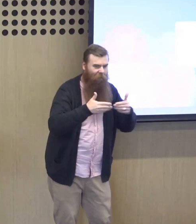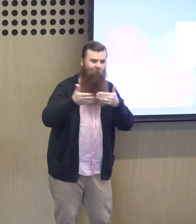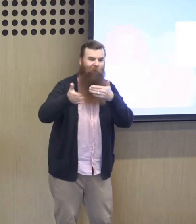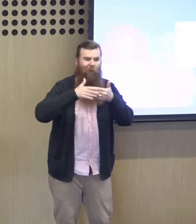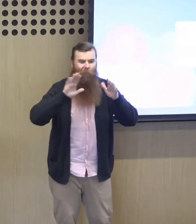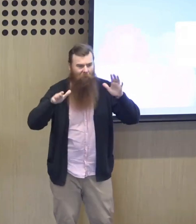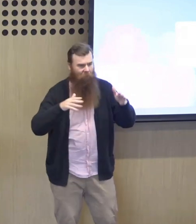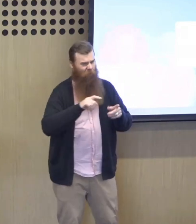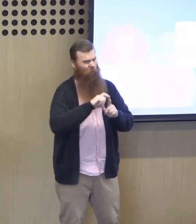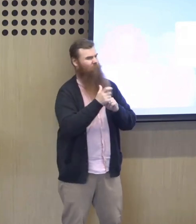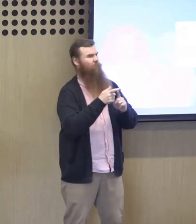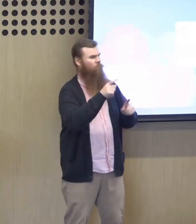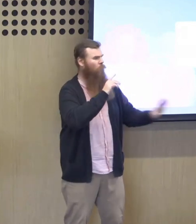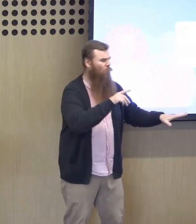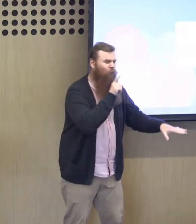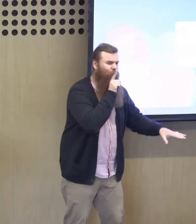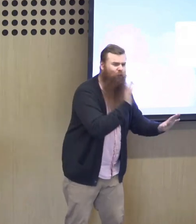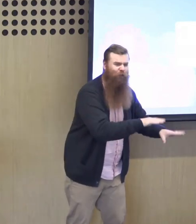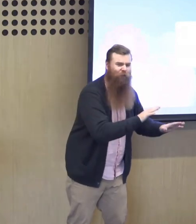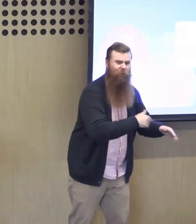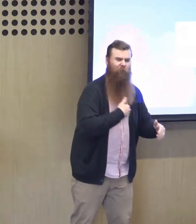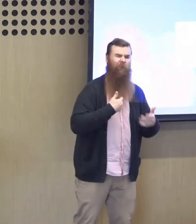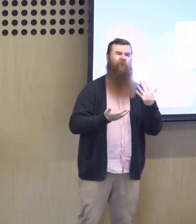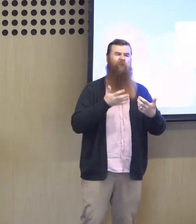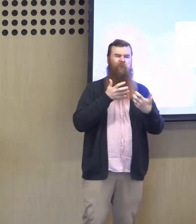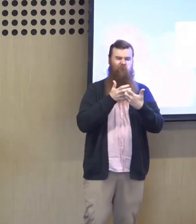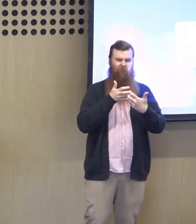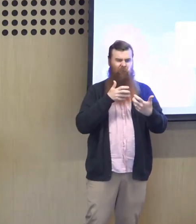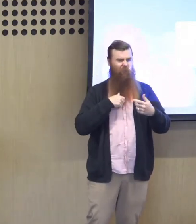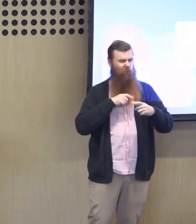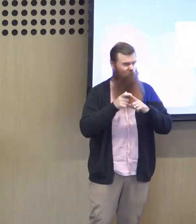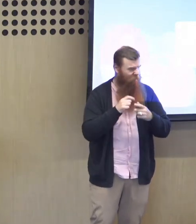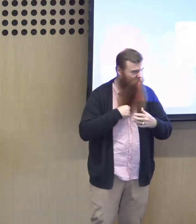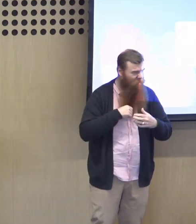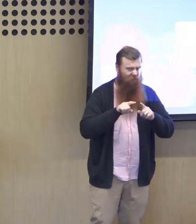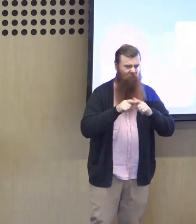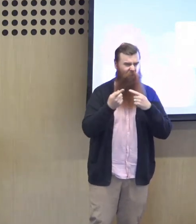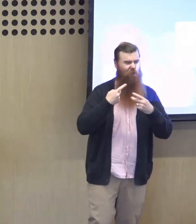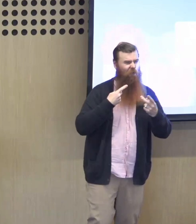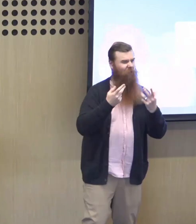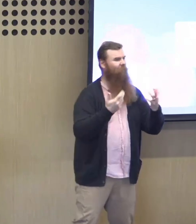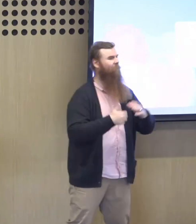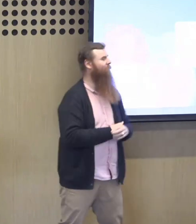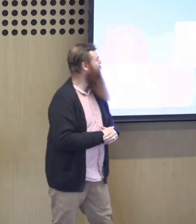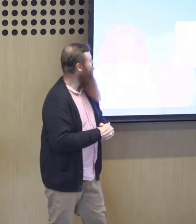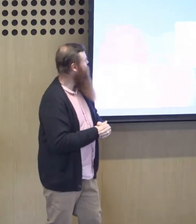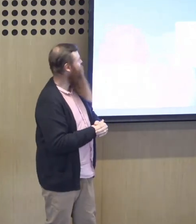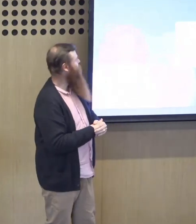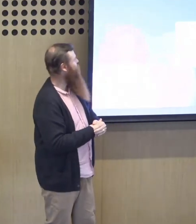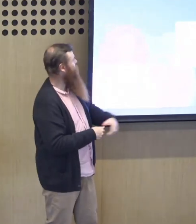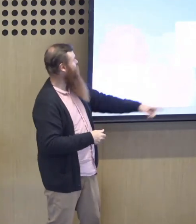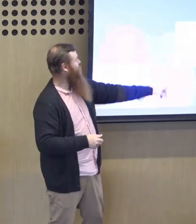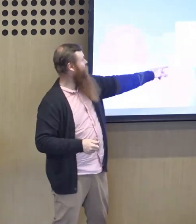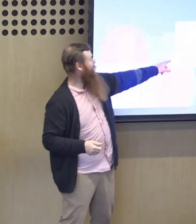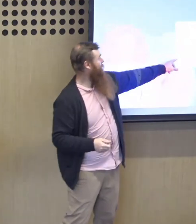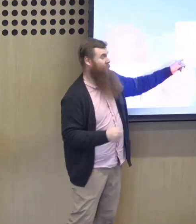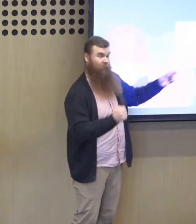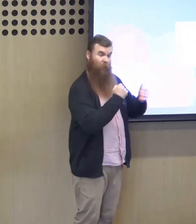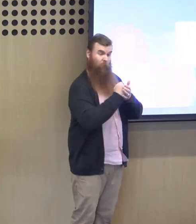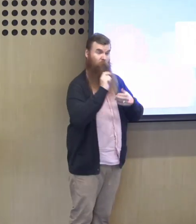dinner. Whereas in the deaf dinner table, it would be loud and have no consideration for the noise that we're making while we might be eating, for example. So, and then